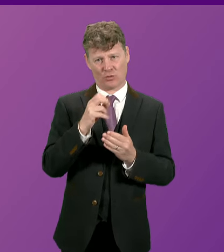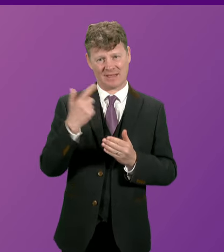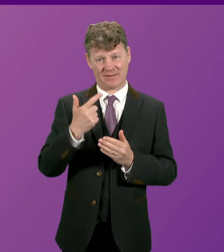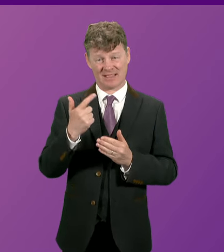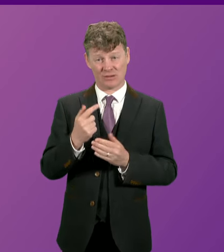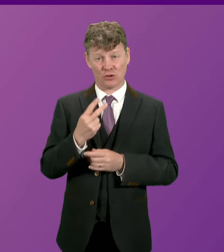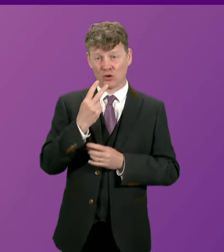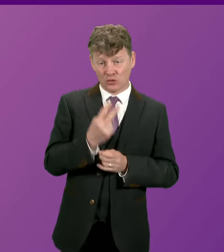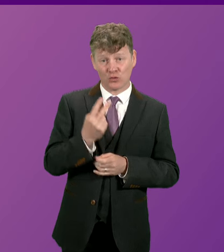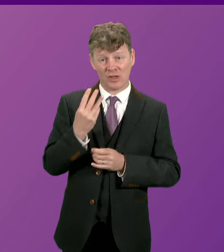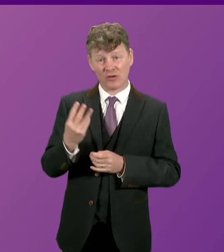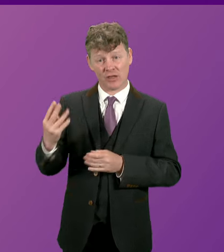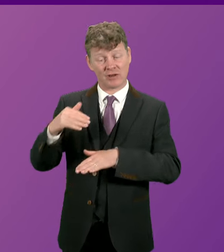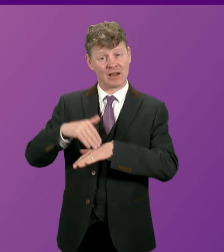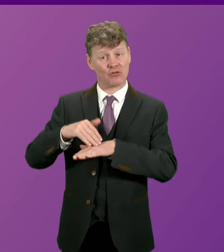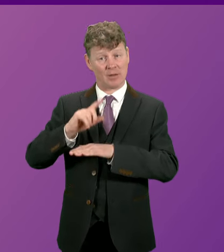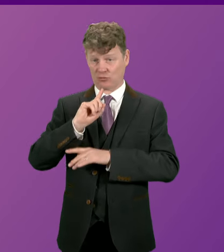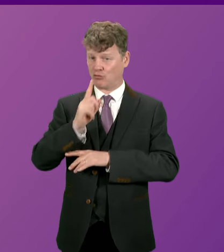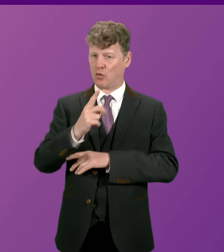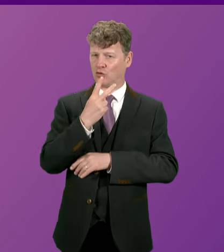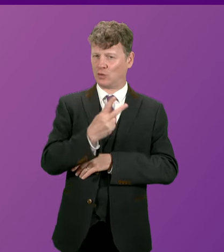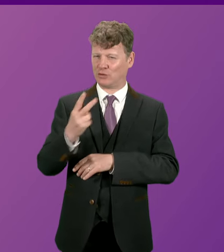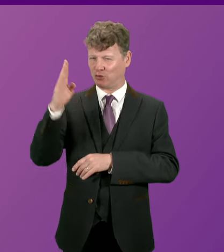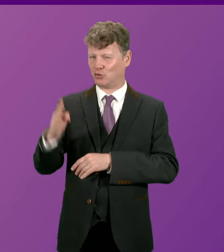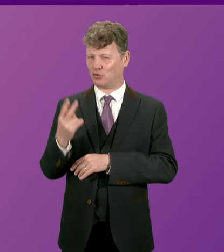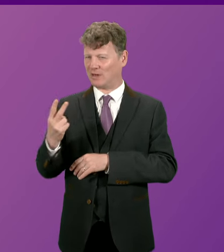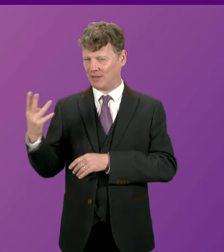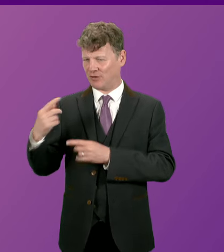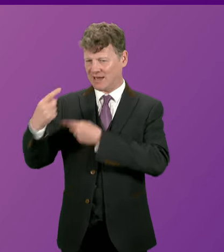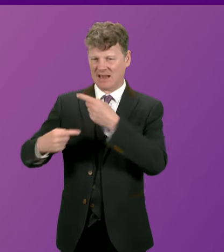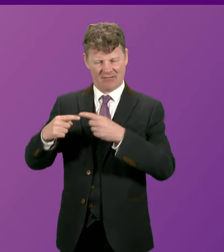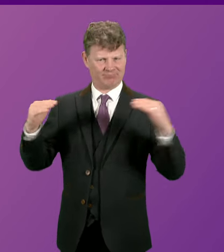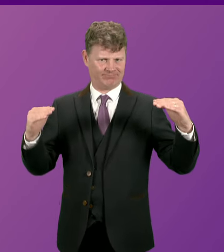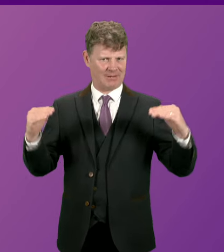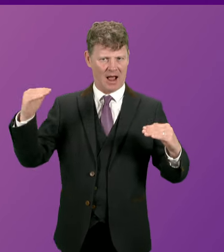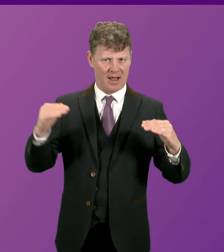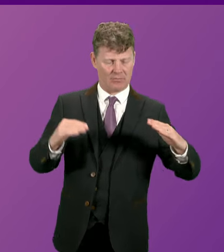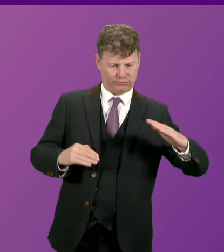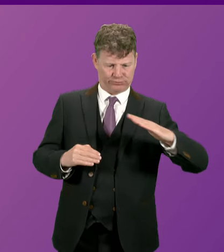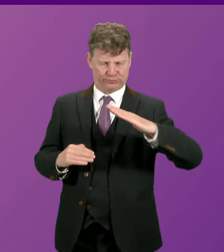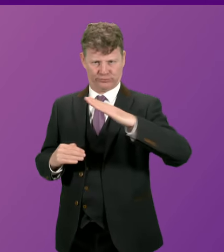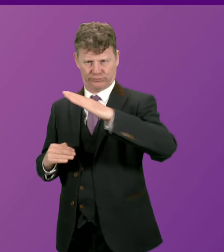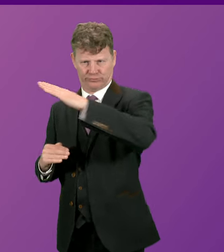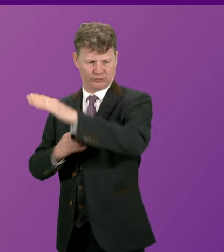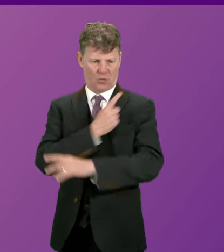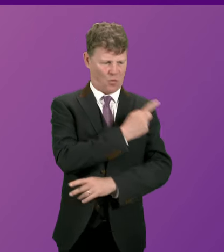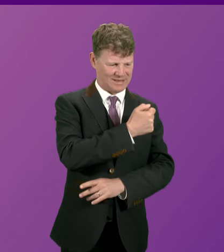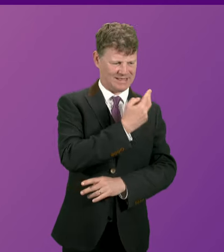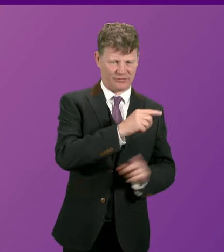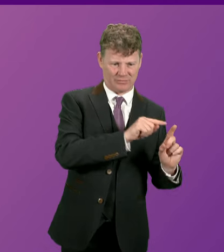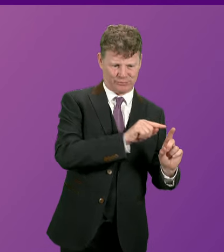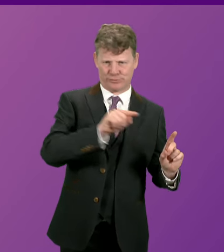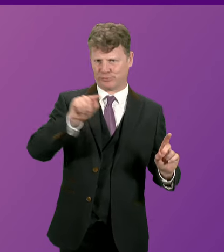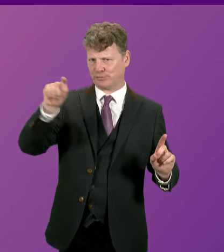crimes were reported in 2022-23 significantly higher than 163 reported in 2019-20